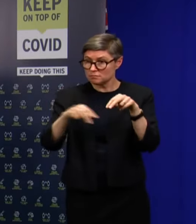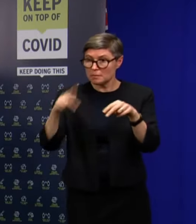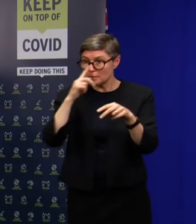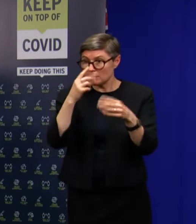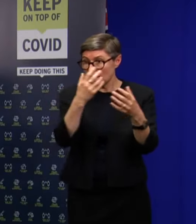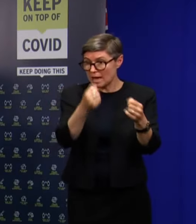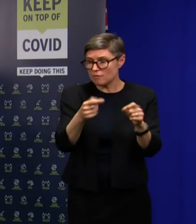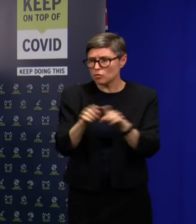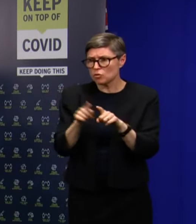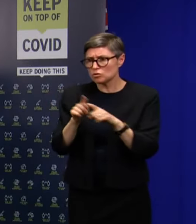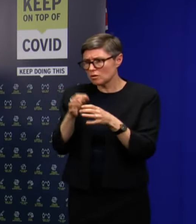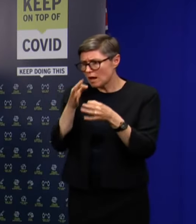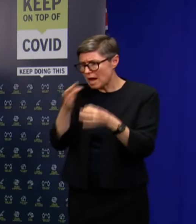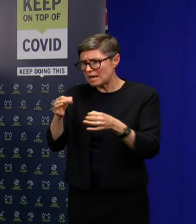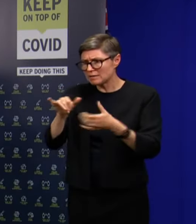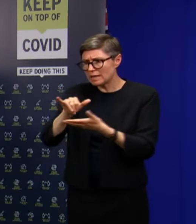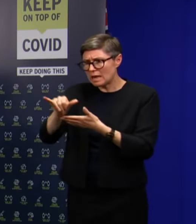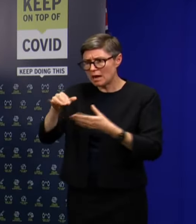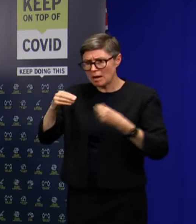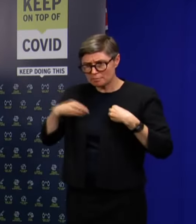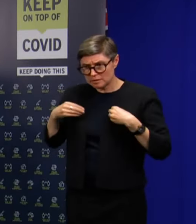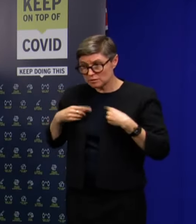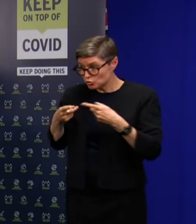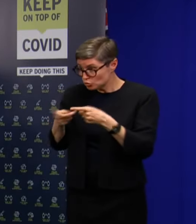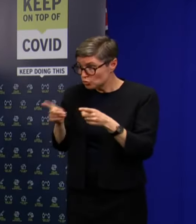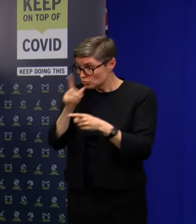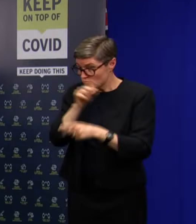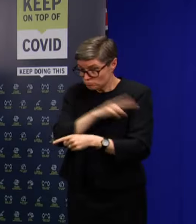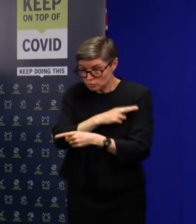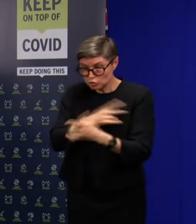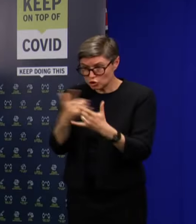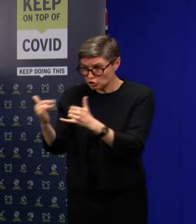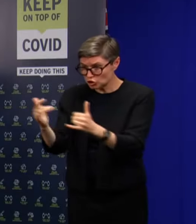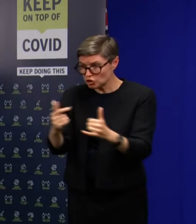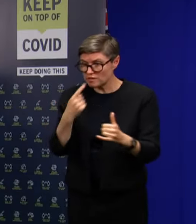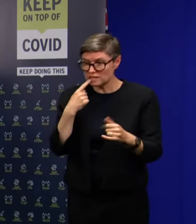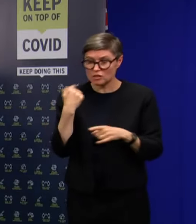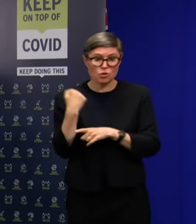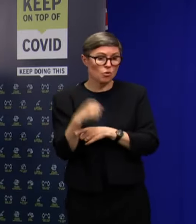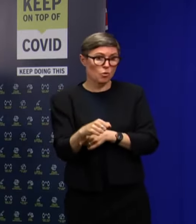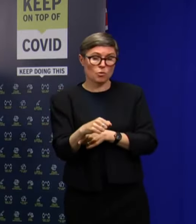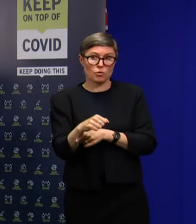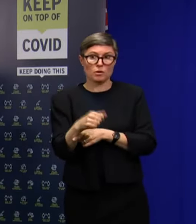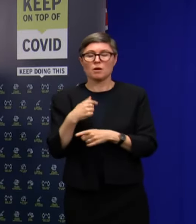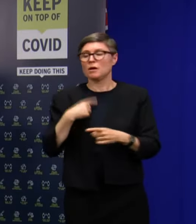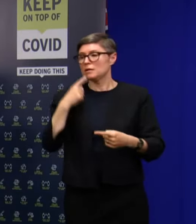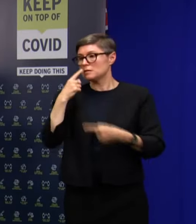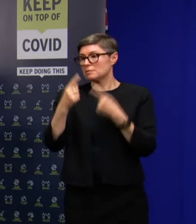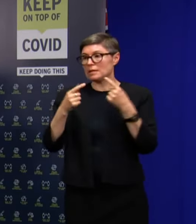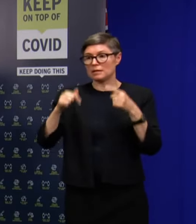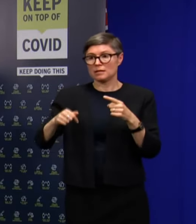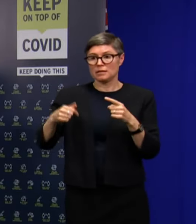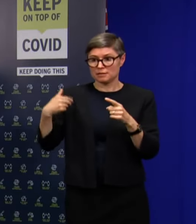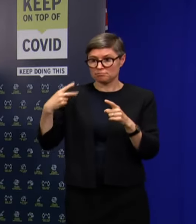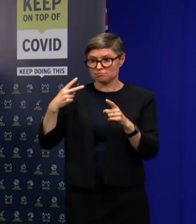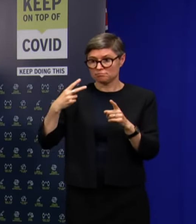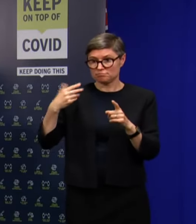whether or not they could manage that circumstance and they declined. And as I've explained in this room on many occasions,